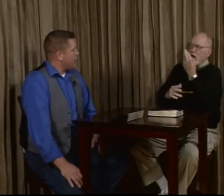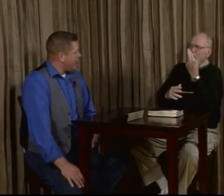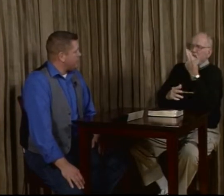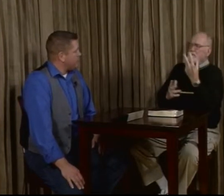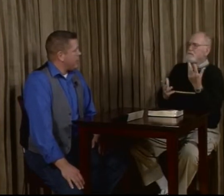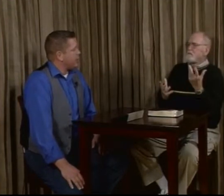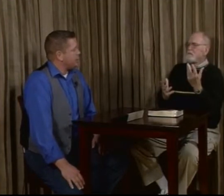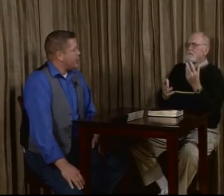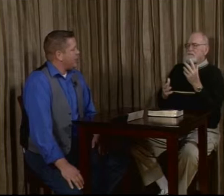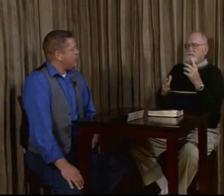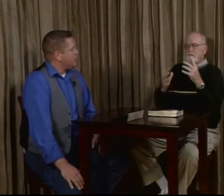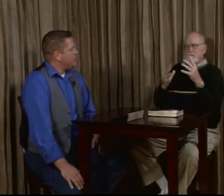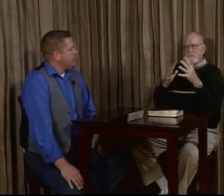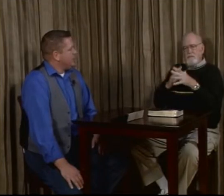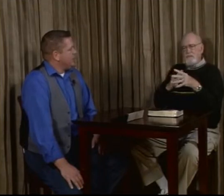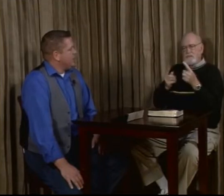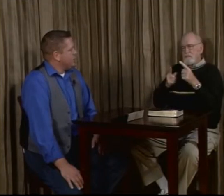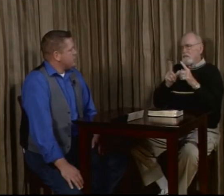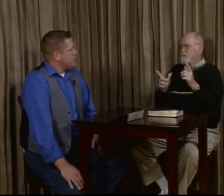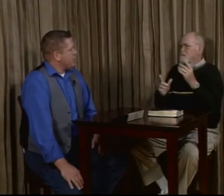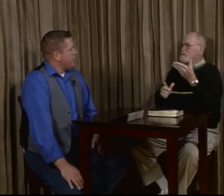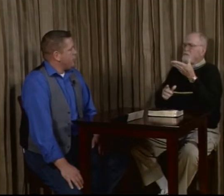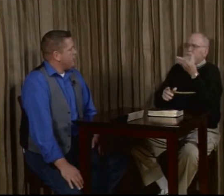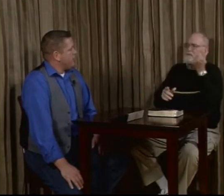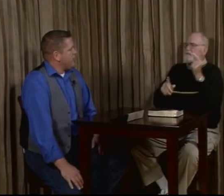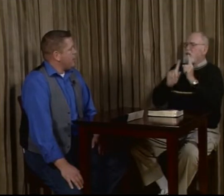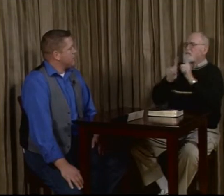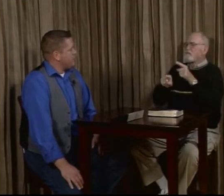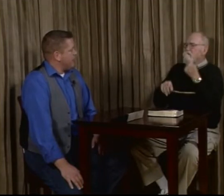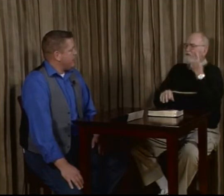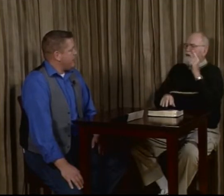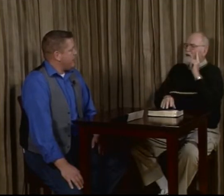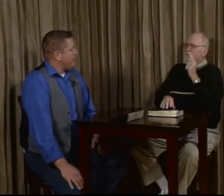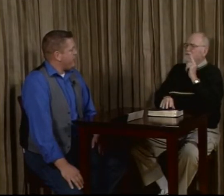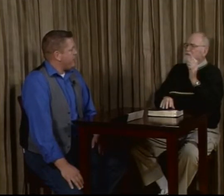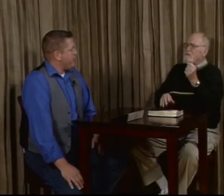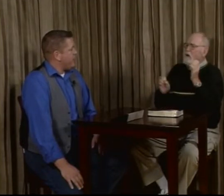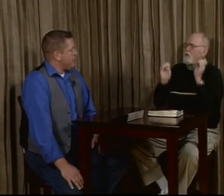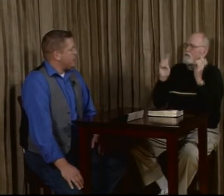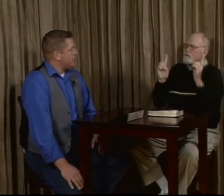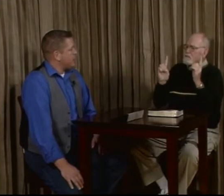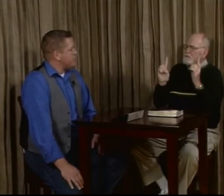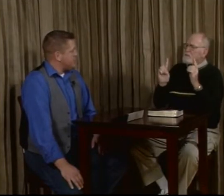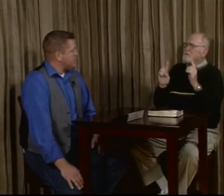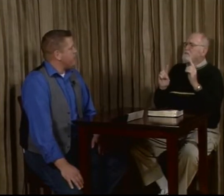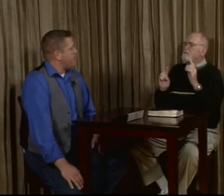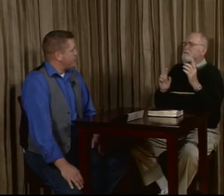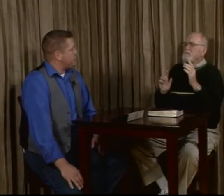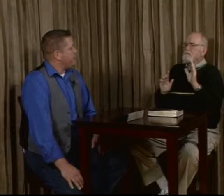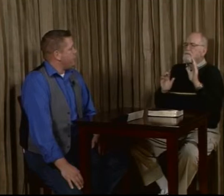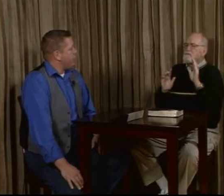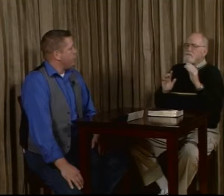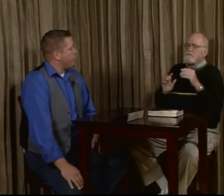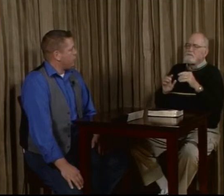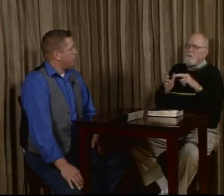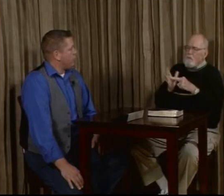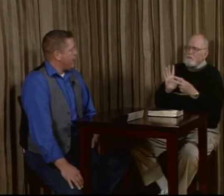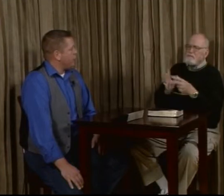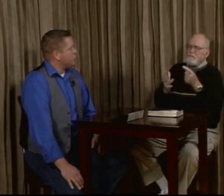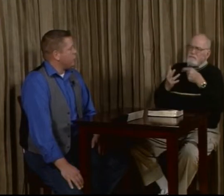language, American Sign Language. And it wasn't until they were willing to be honest about that and find out that American Sign Language is the best venue or tool or language for